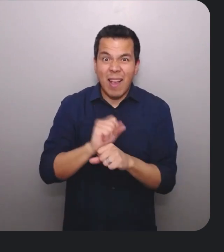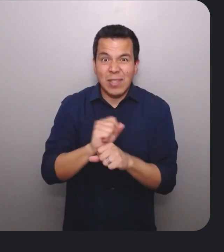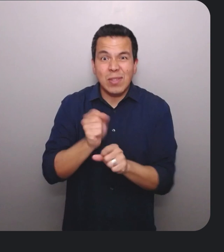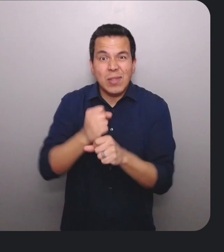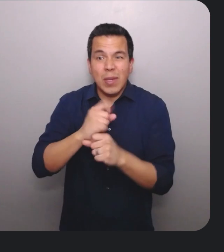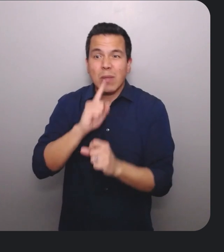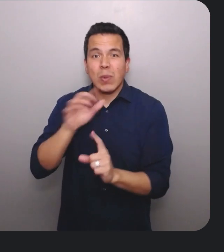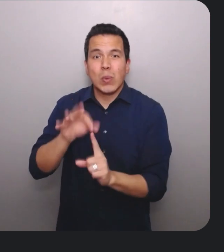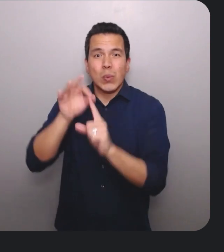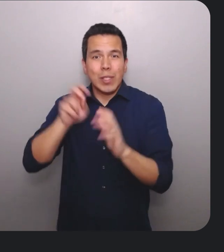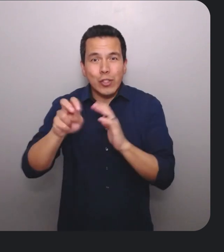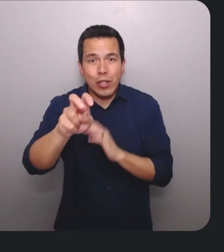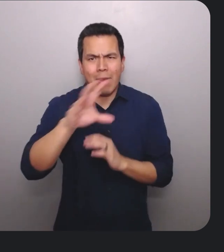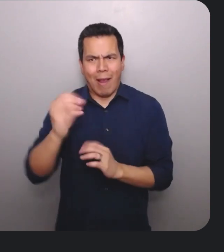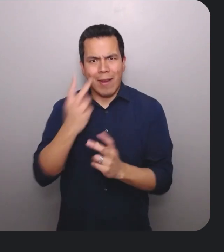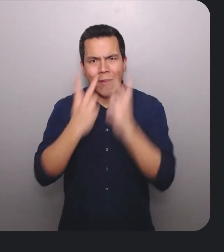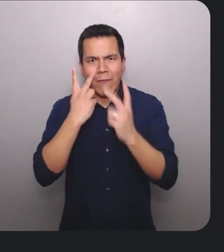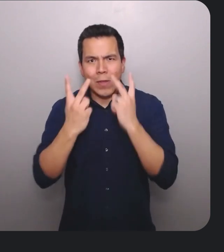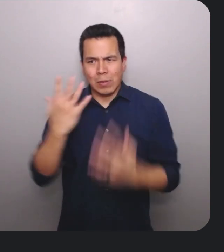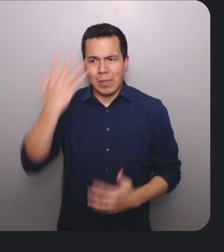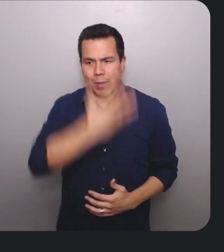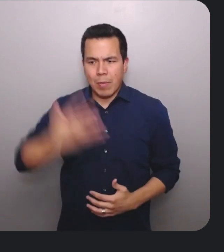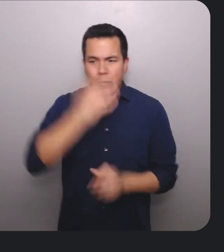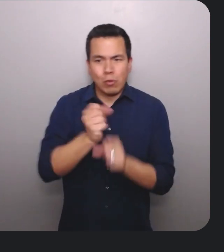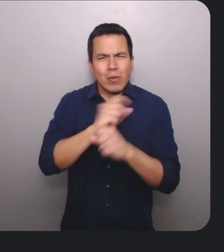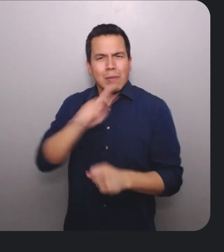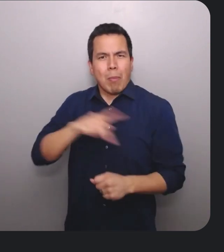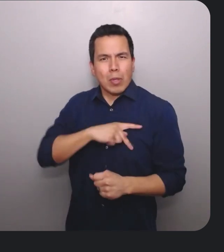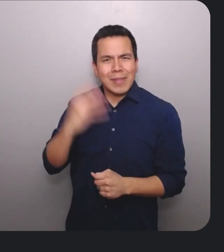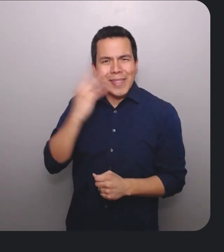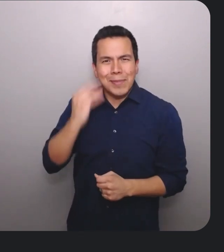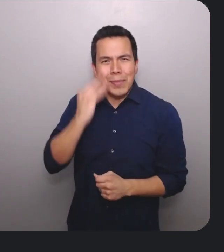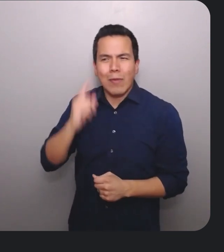and a visual appearance which creates a personalized experience for every user.